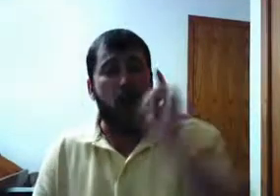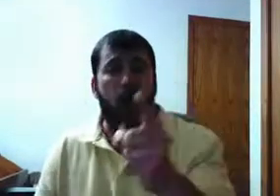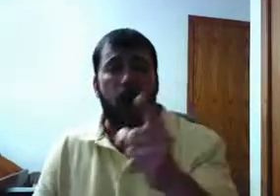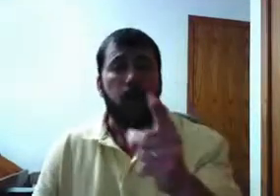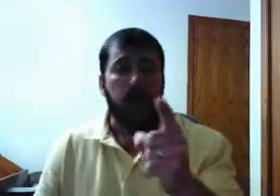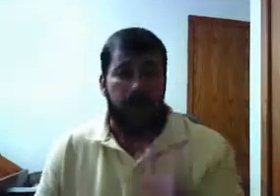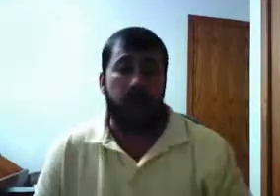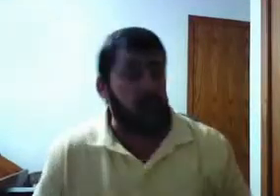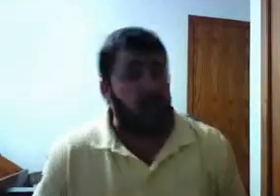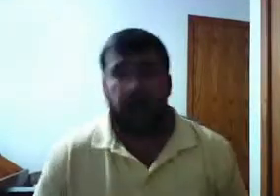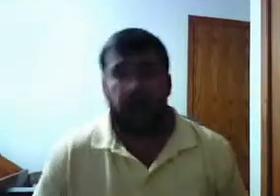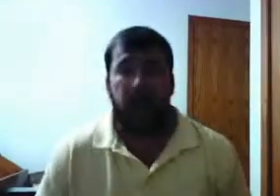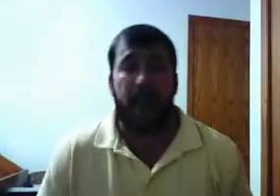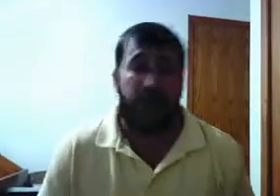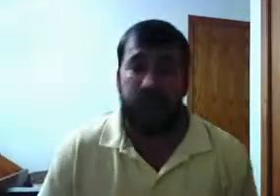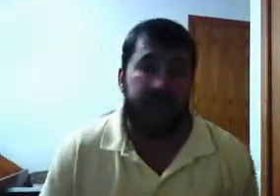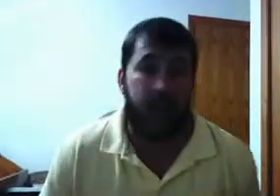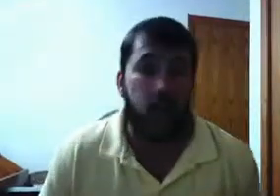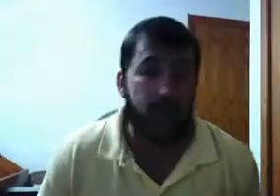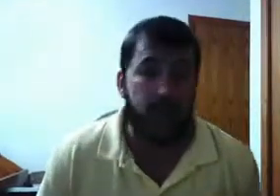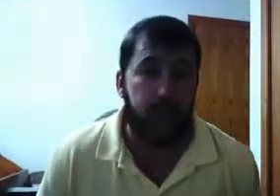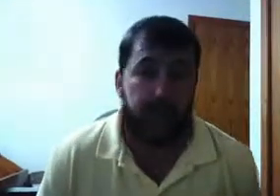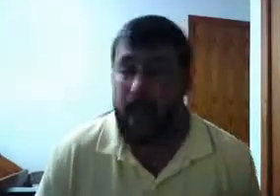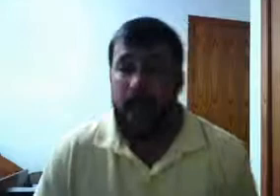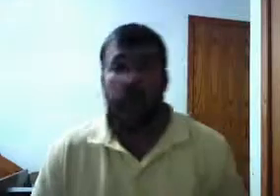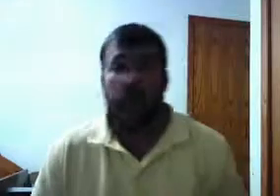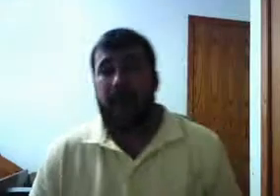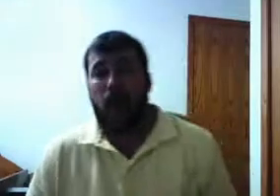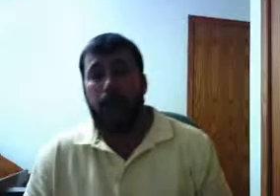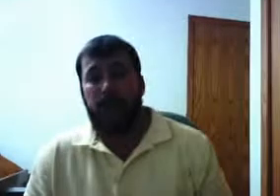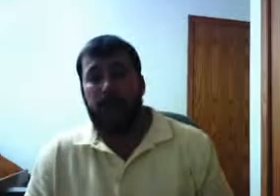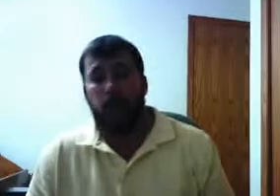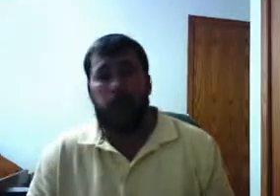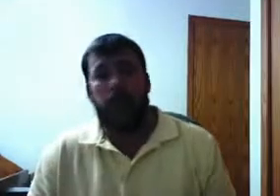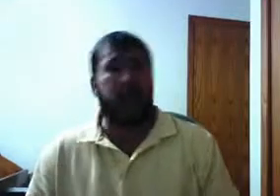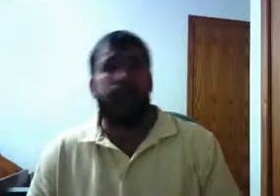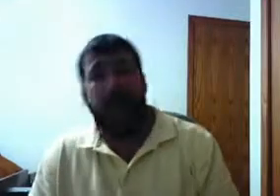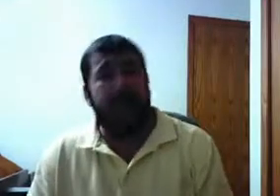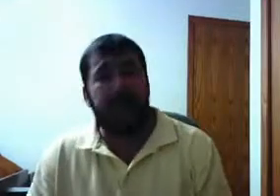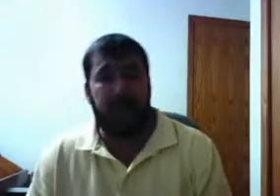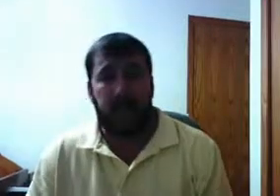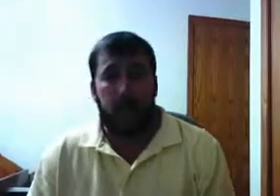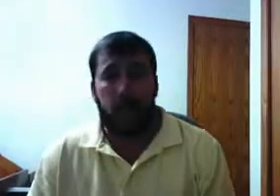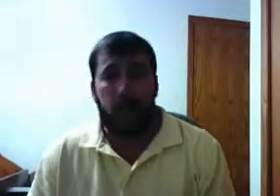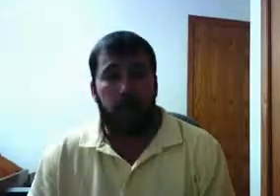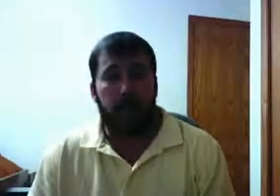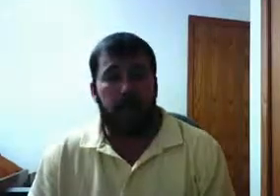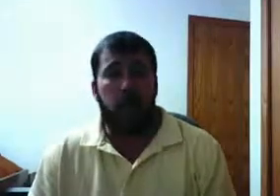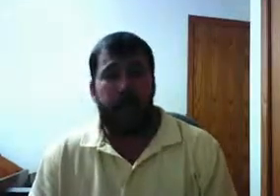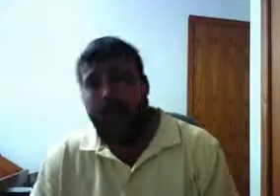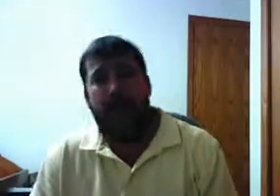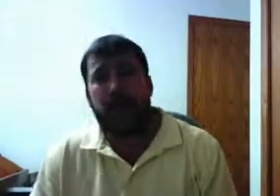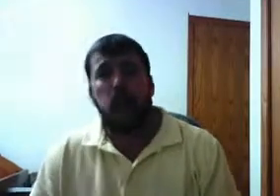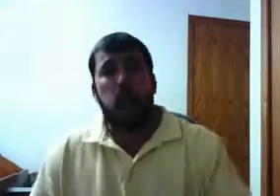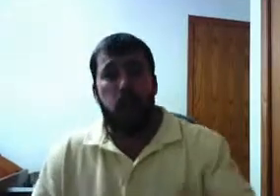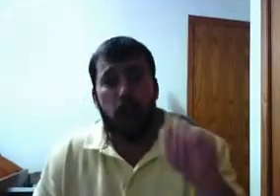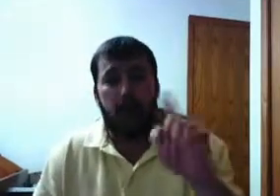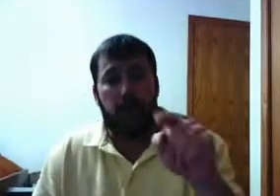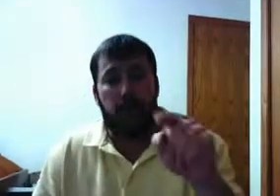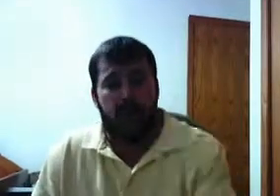and I was just preaching like I think it ought to be preached, Barack Obama, you little ugly bat, you little big-eared bat, you'll be the president, but